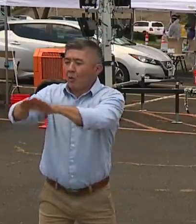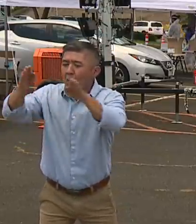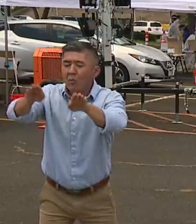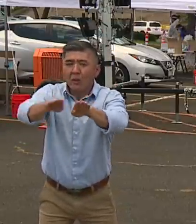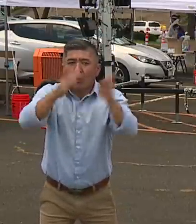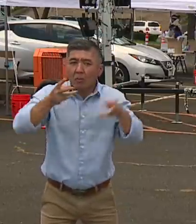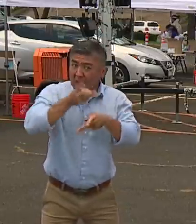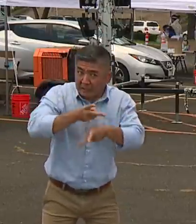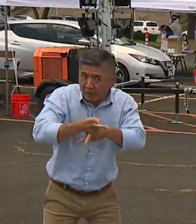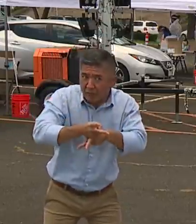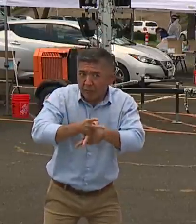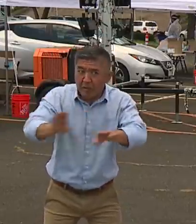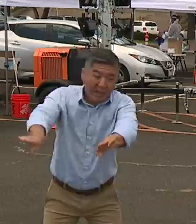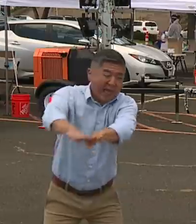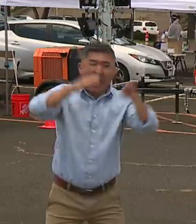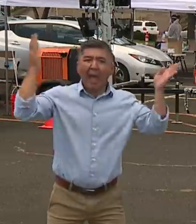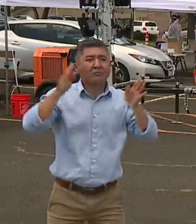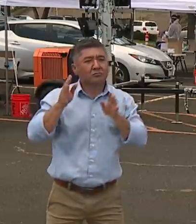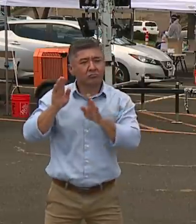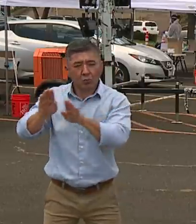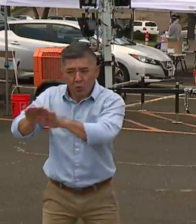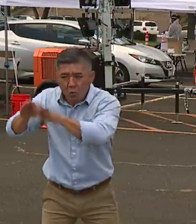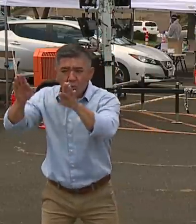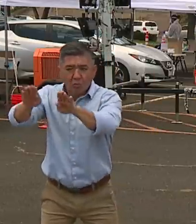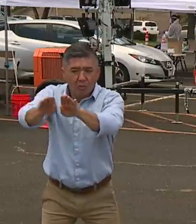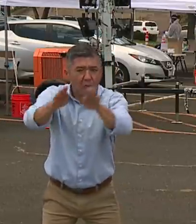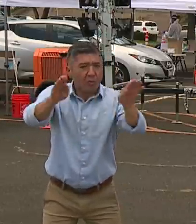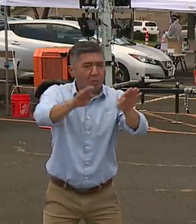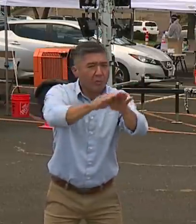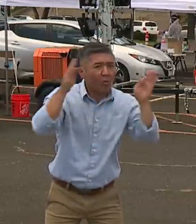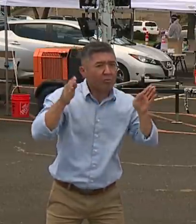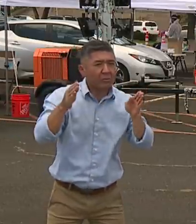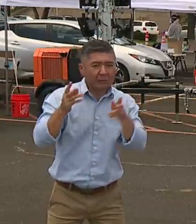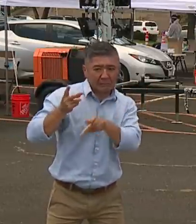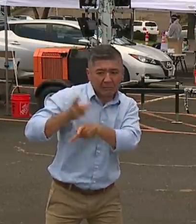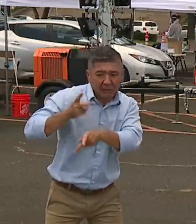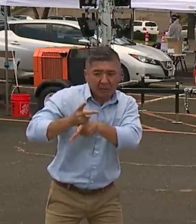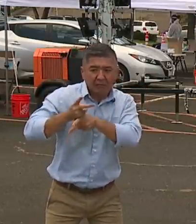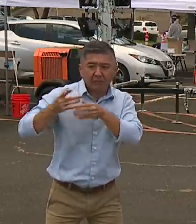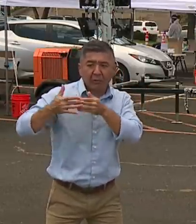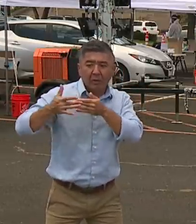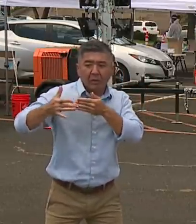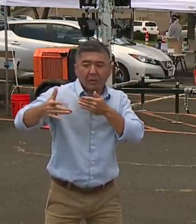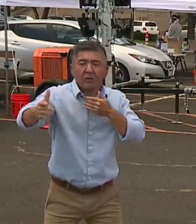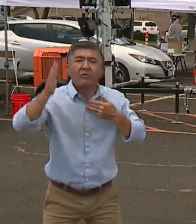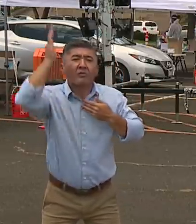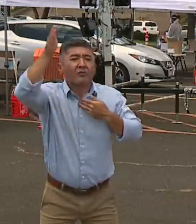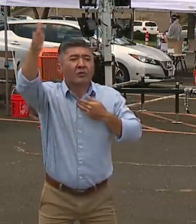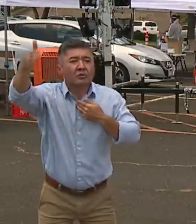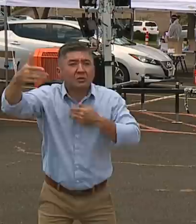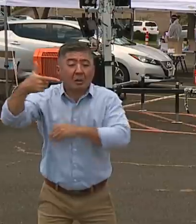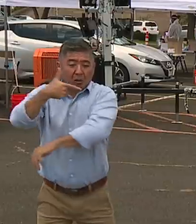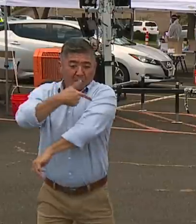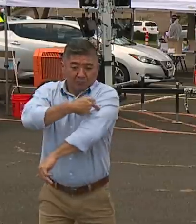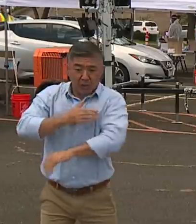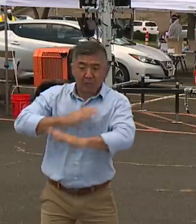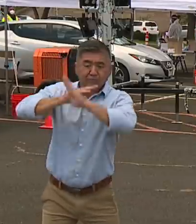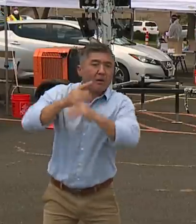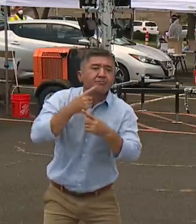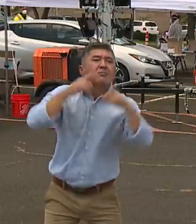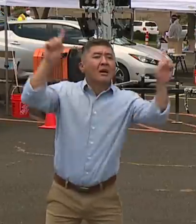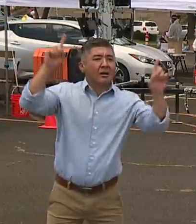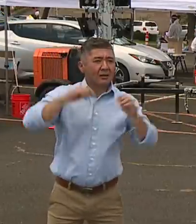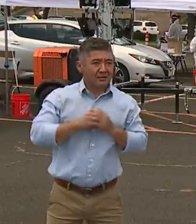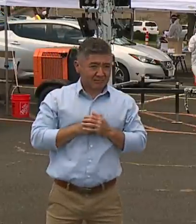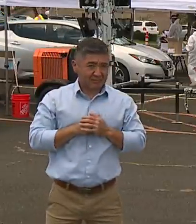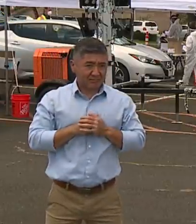fashion and stay open until we get a vaccine and get back to a place where more